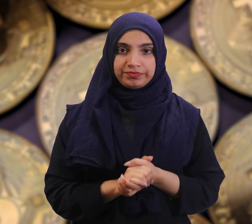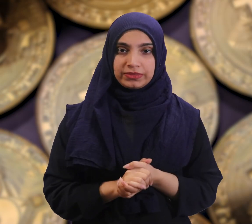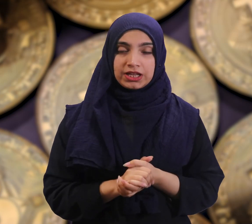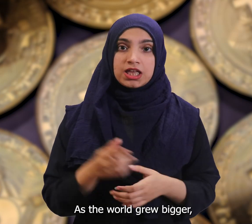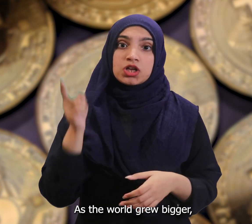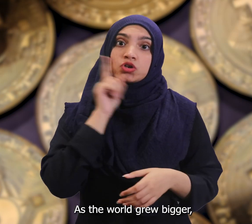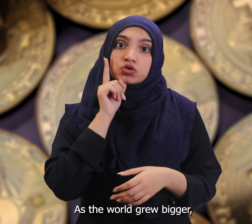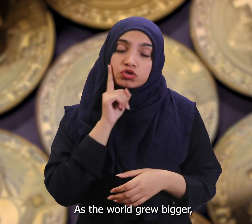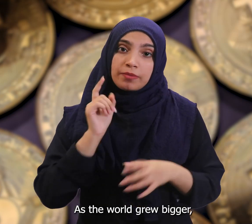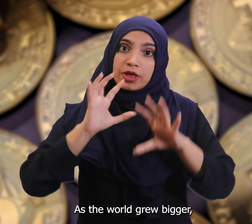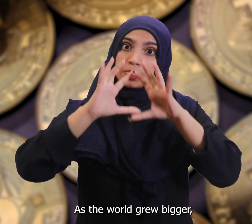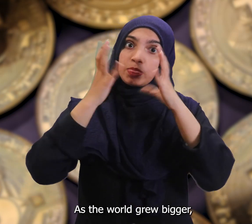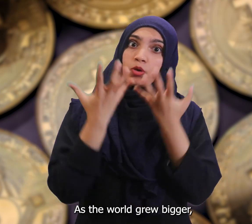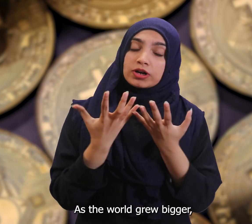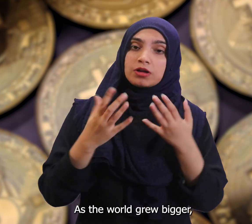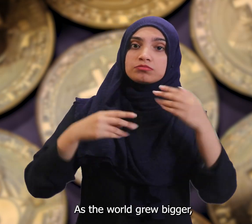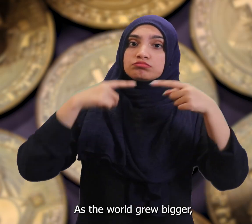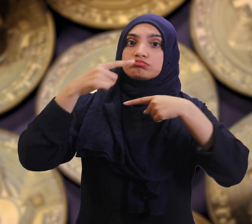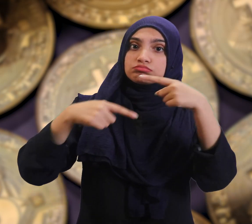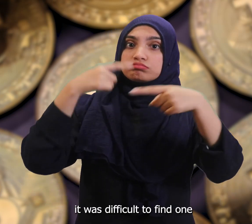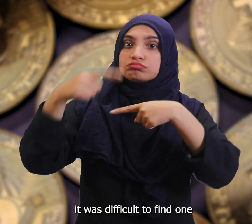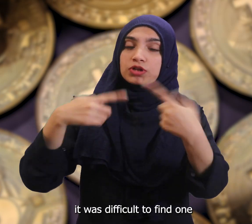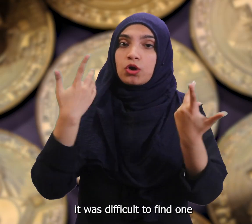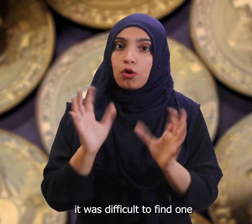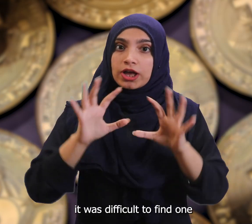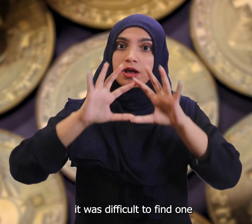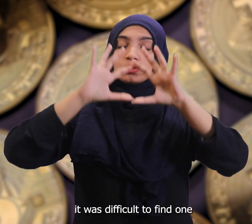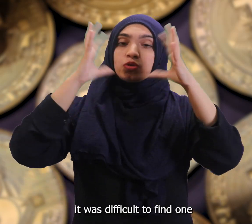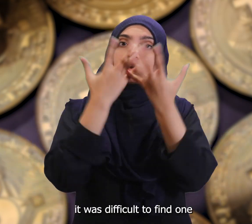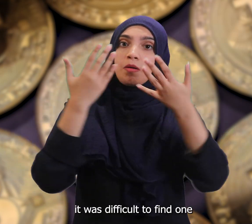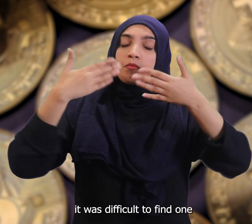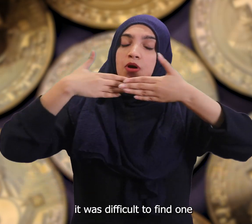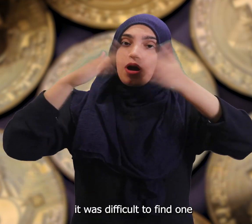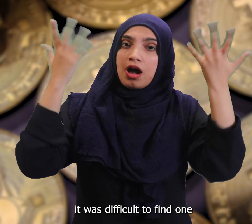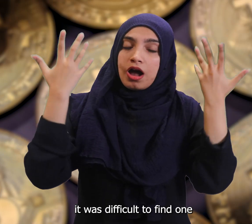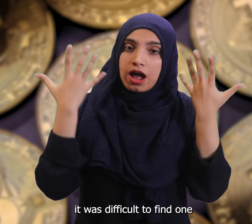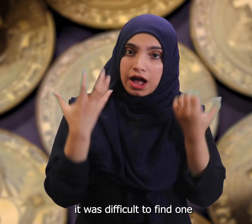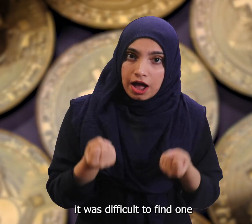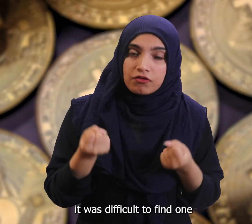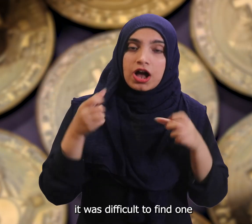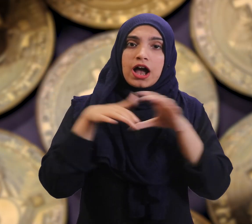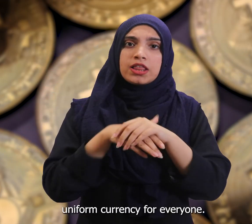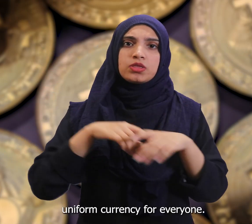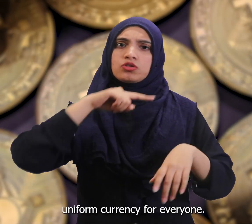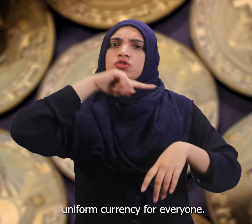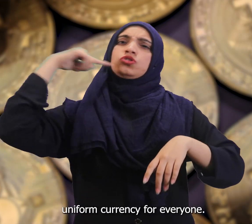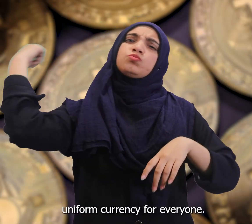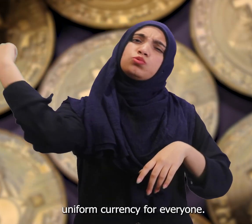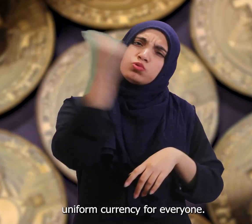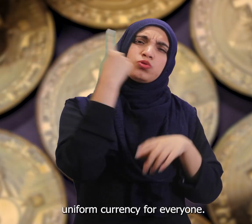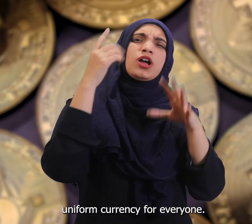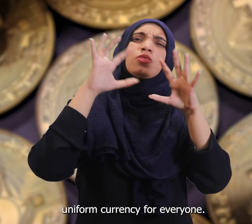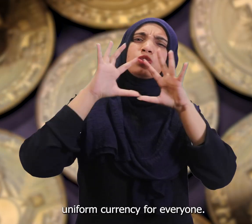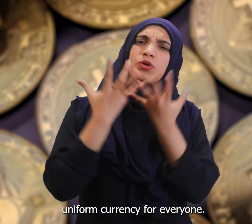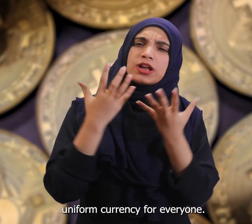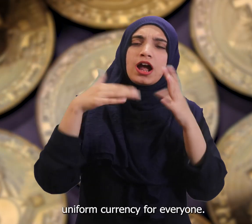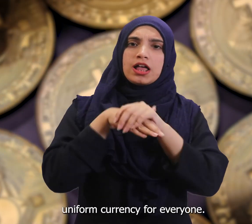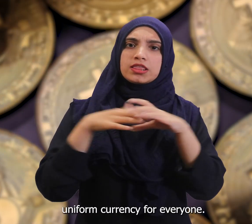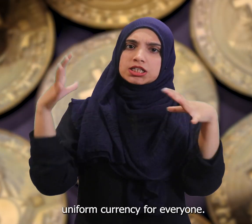As the world grew bigger, it was difficult to find one uniform currency for everyone.